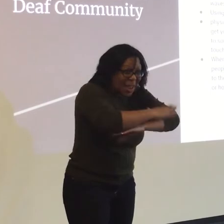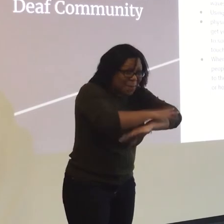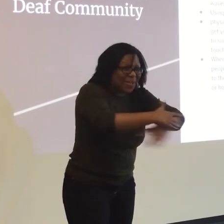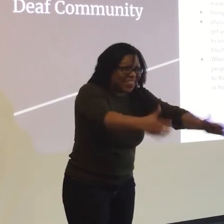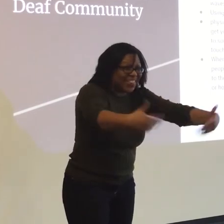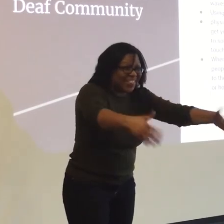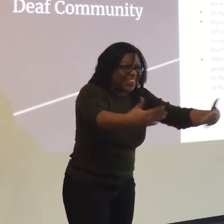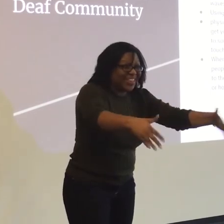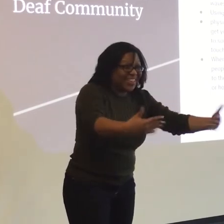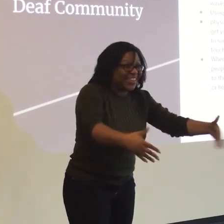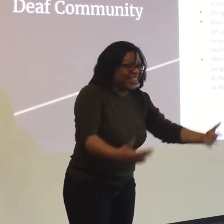It's okay.